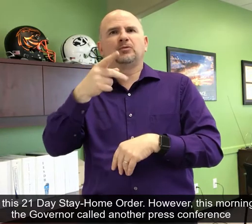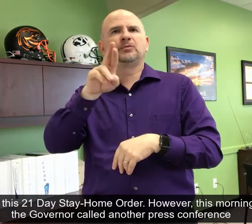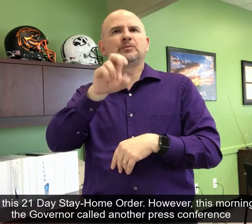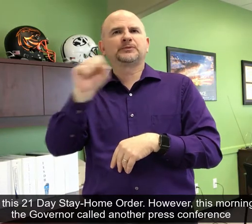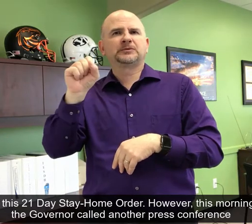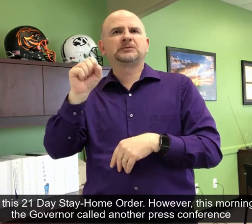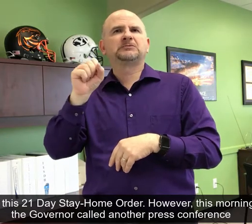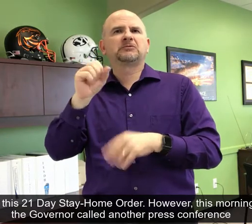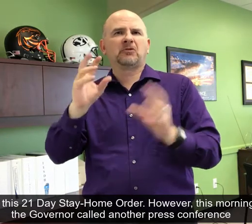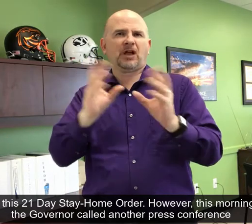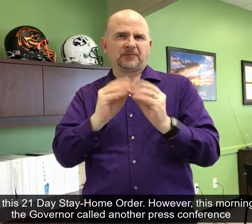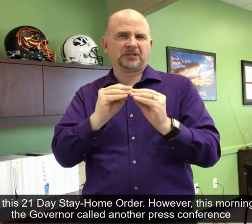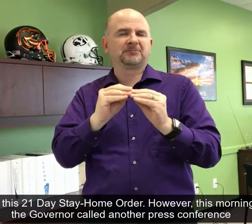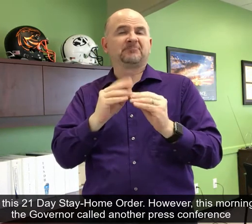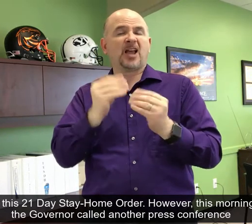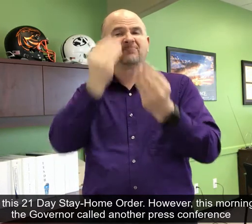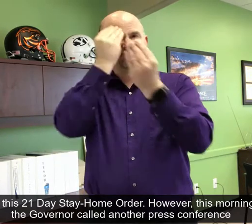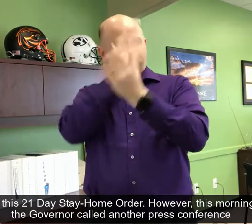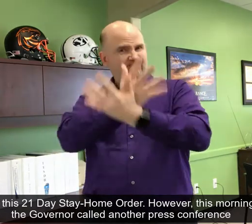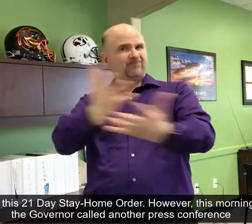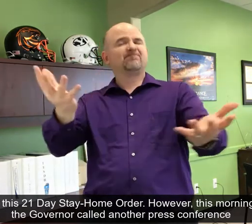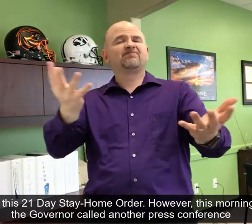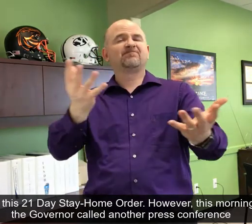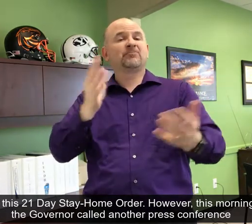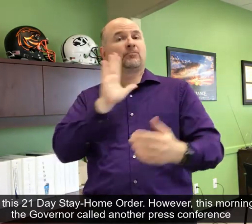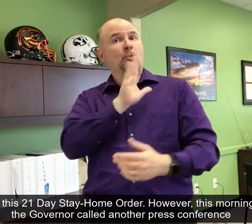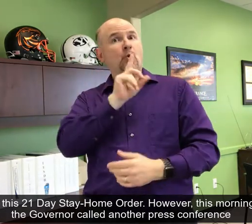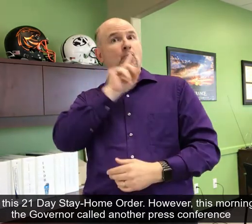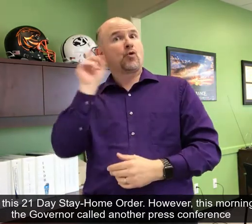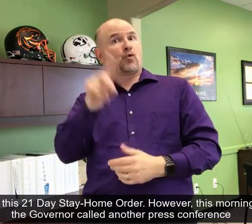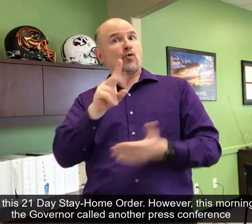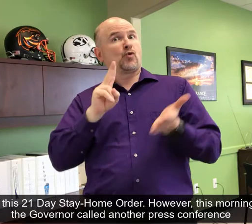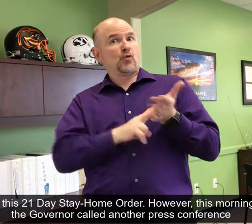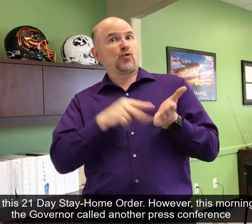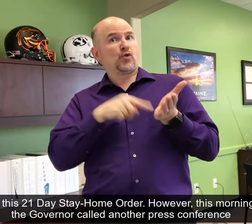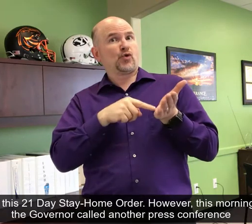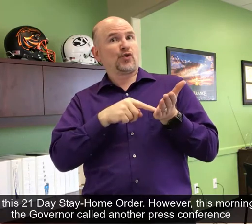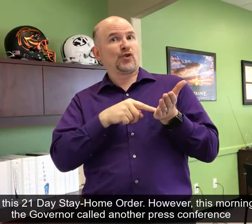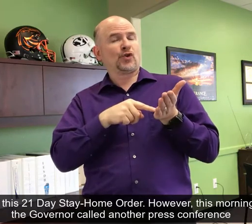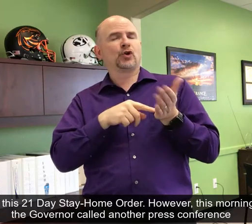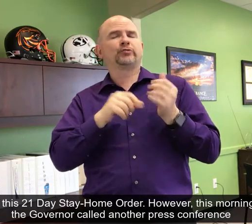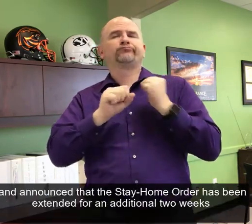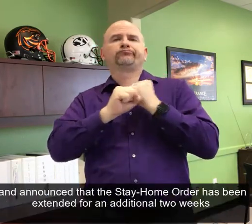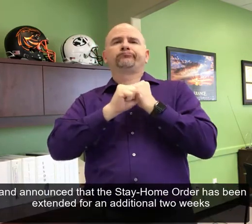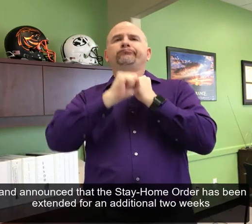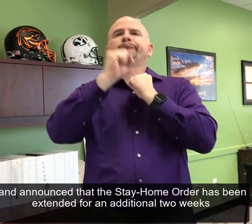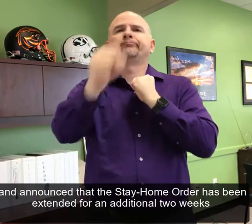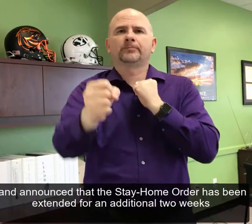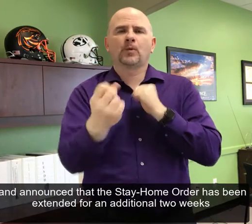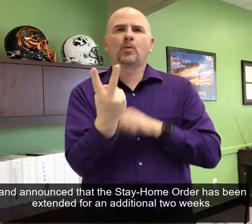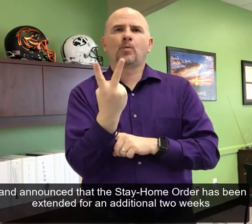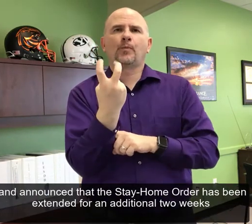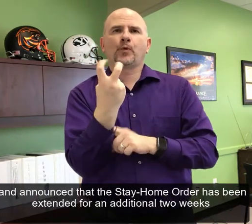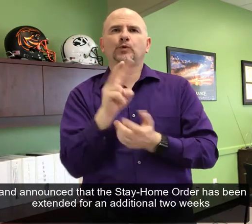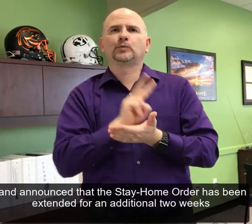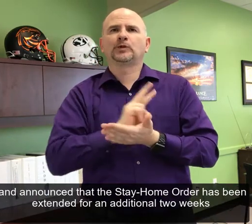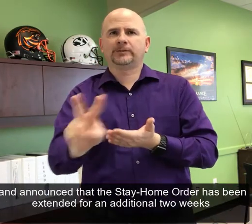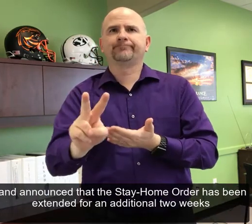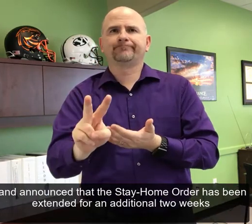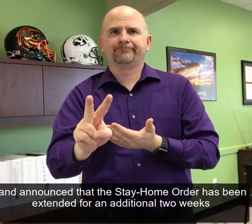order. However, this morning, the governor called another press conference and announced that the stay-home order has been